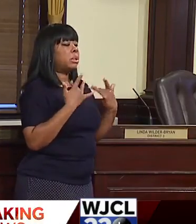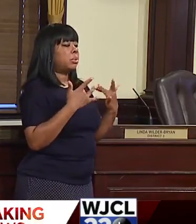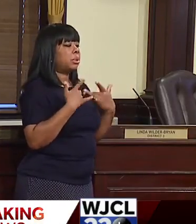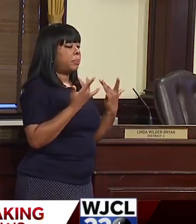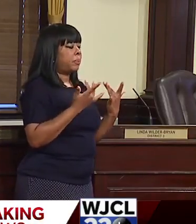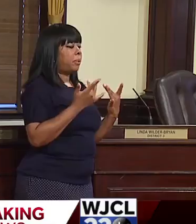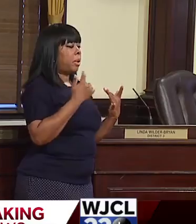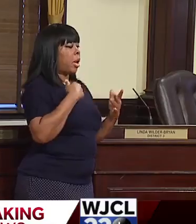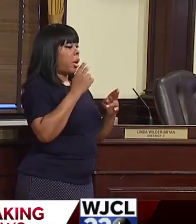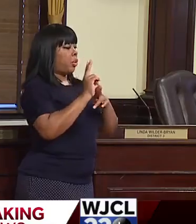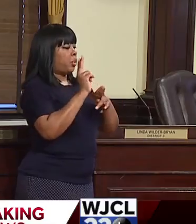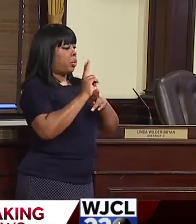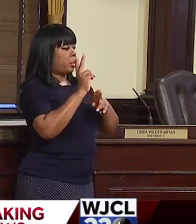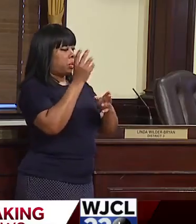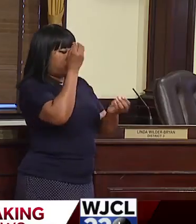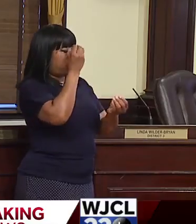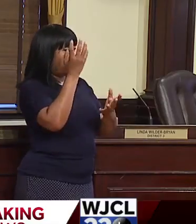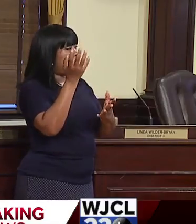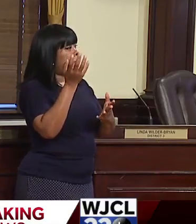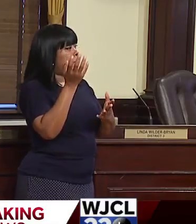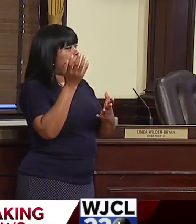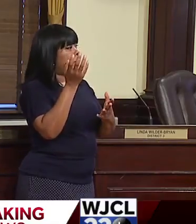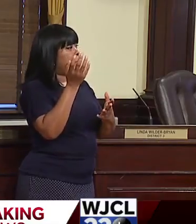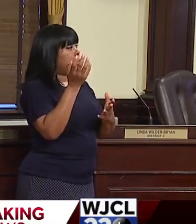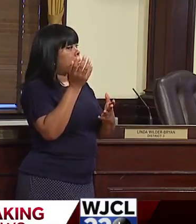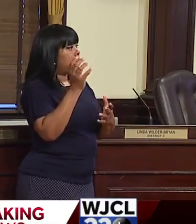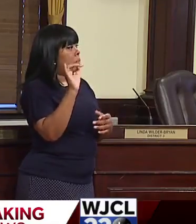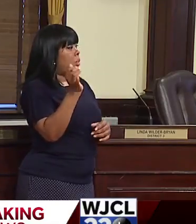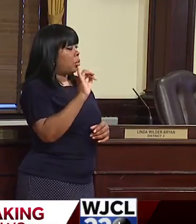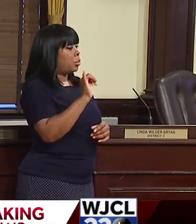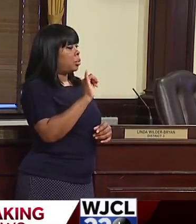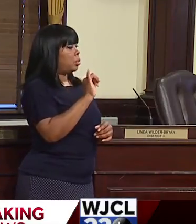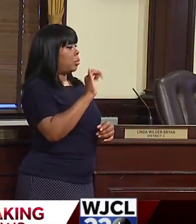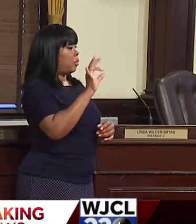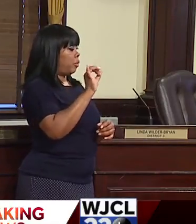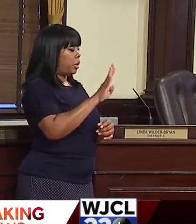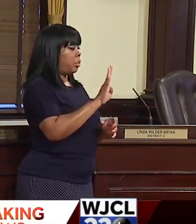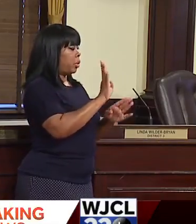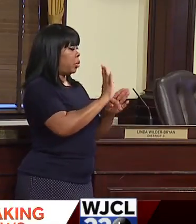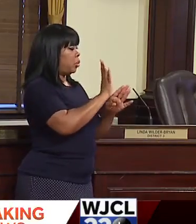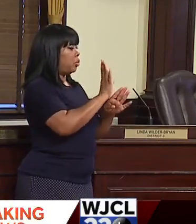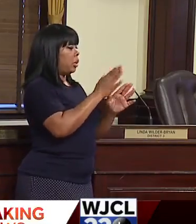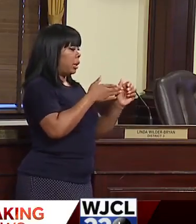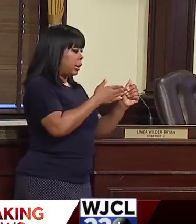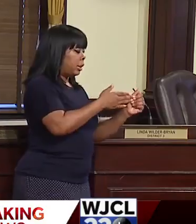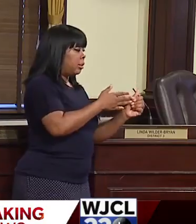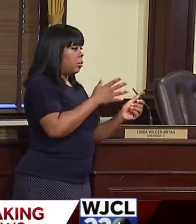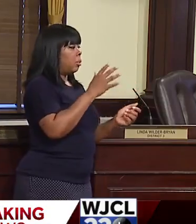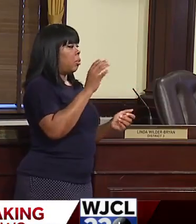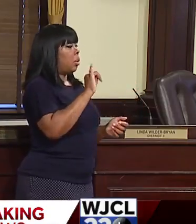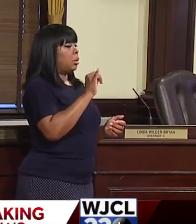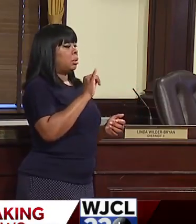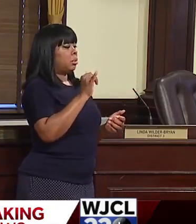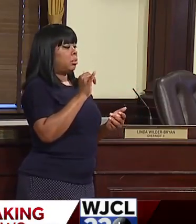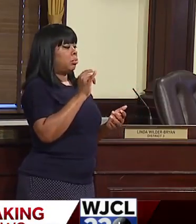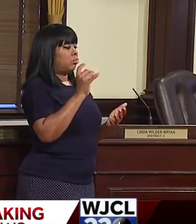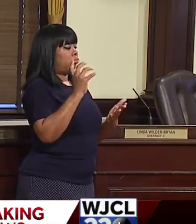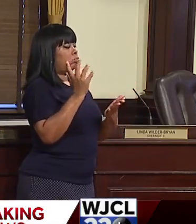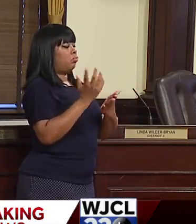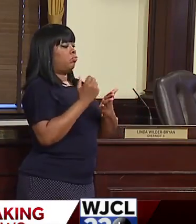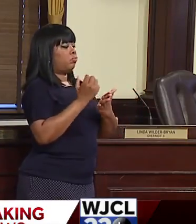I use it as a source of information, a sense of guidance, and I use it as an opportunity